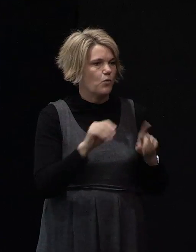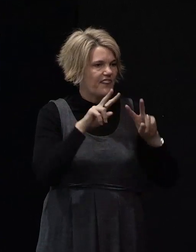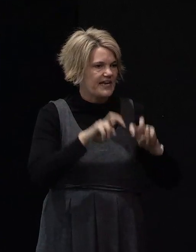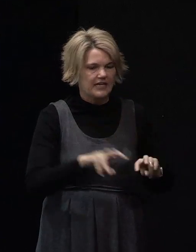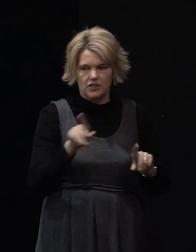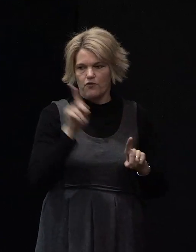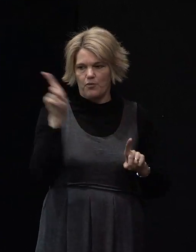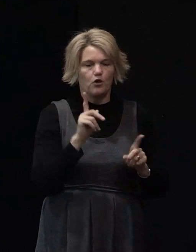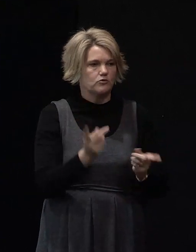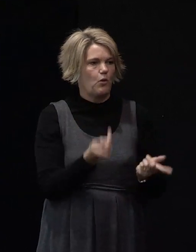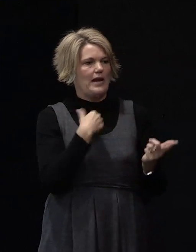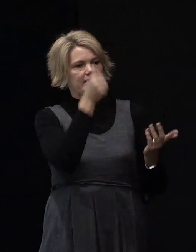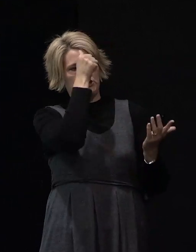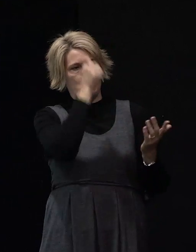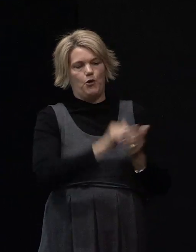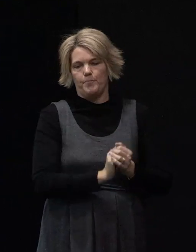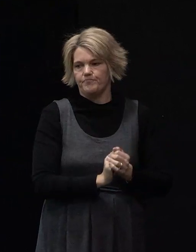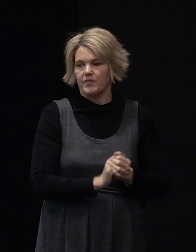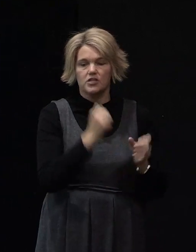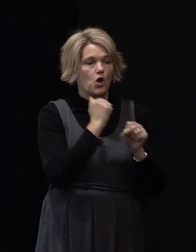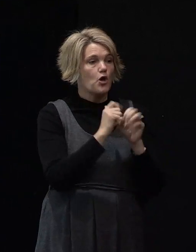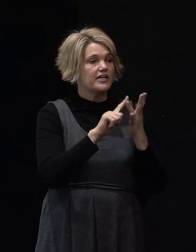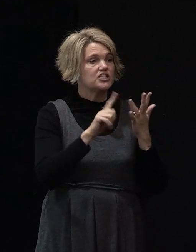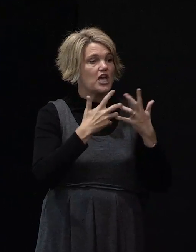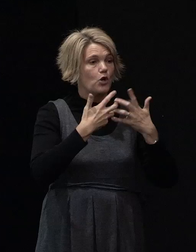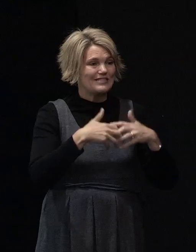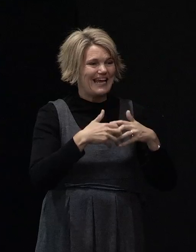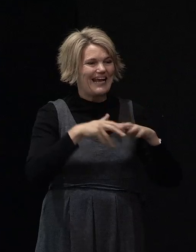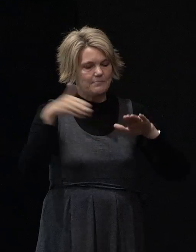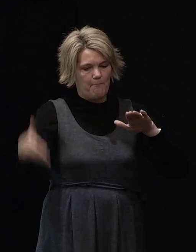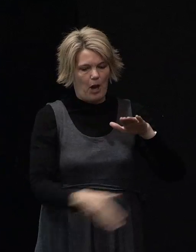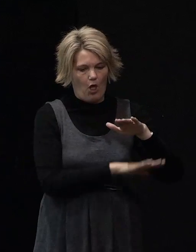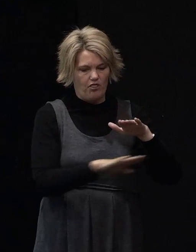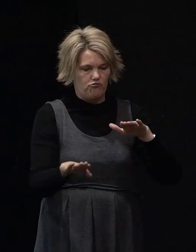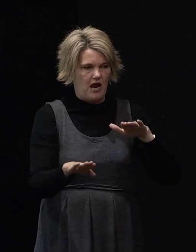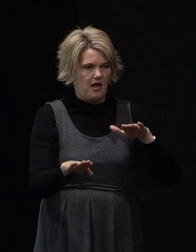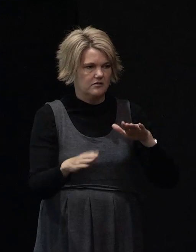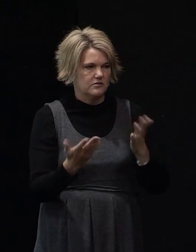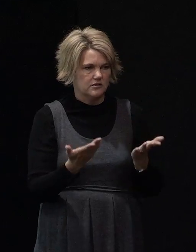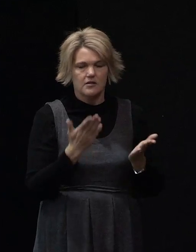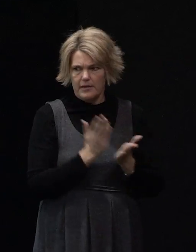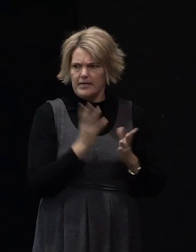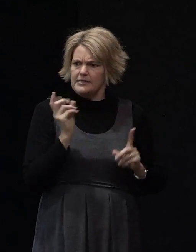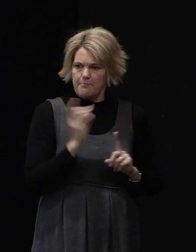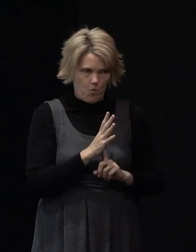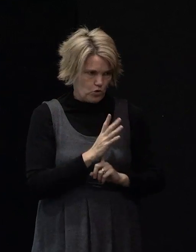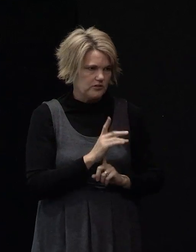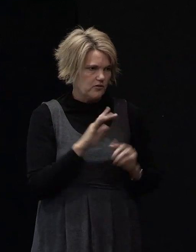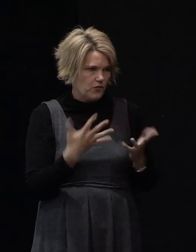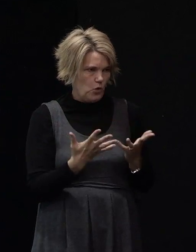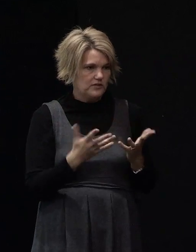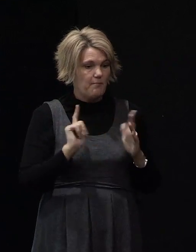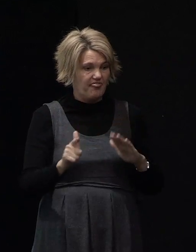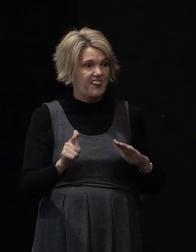Now from the geotech that's all below the ground, that's not really, you don't see that, but it's pretty important. Then it's what